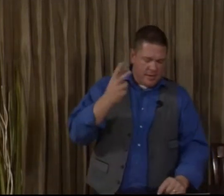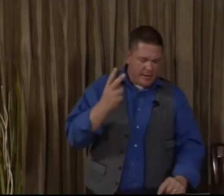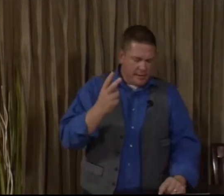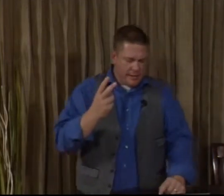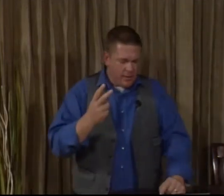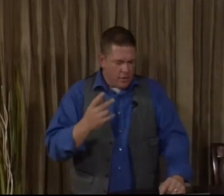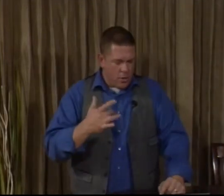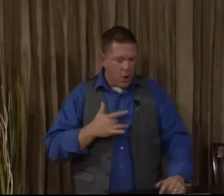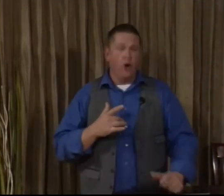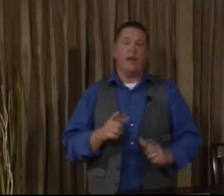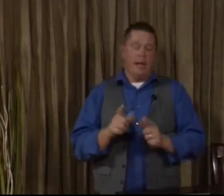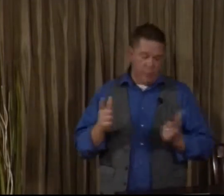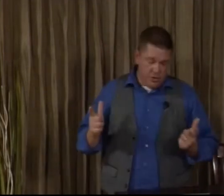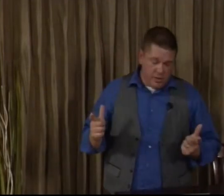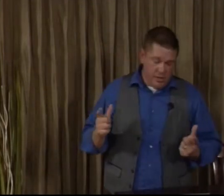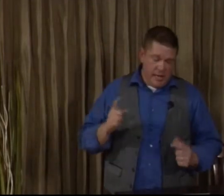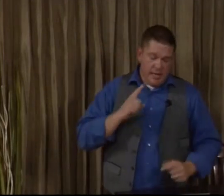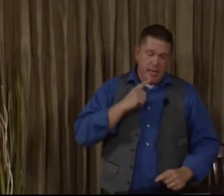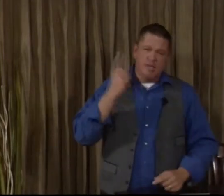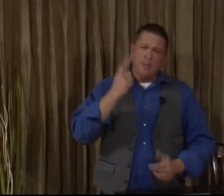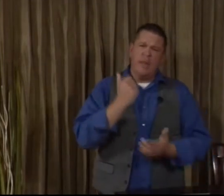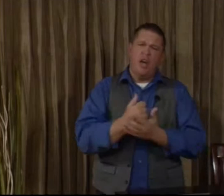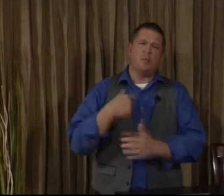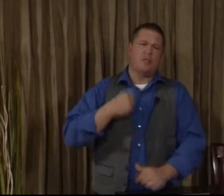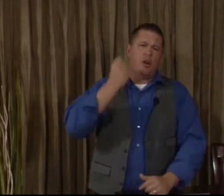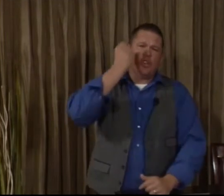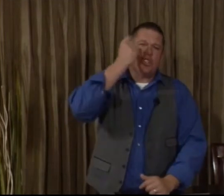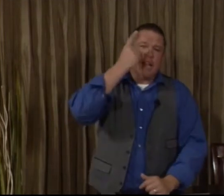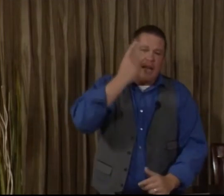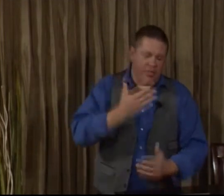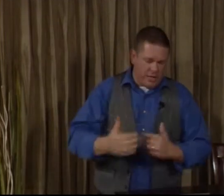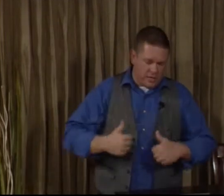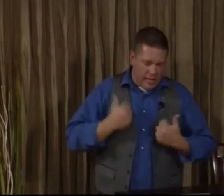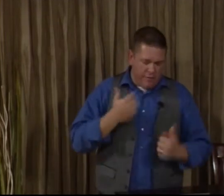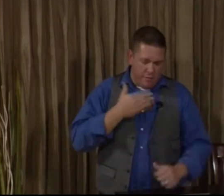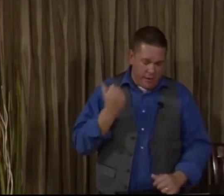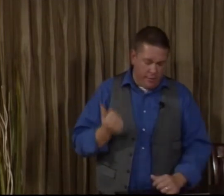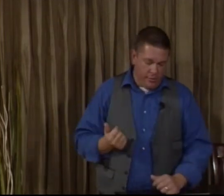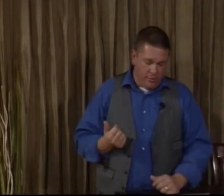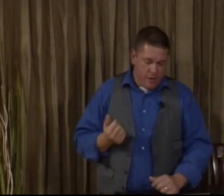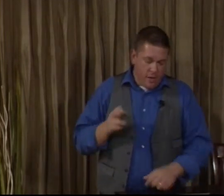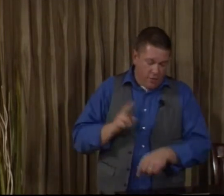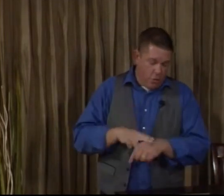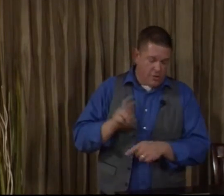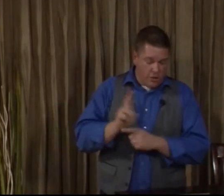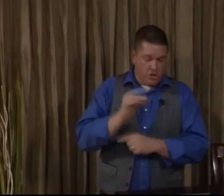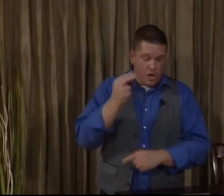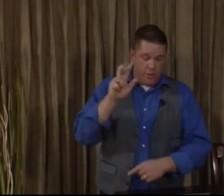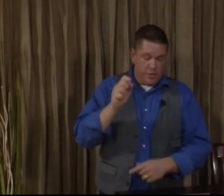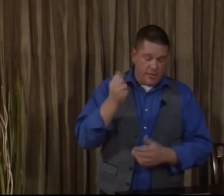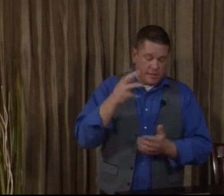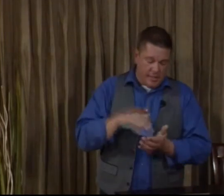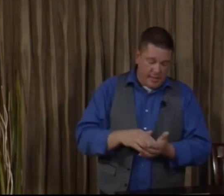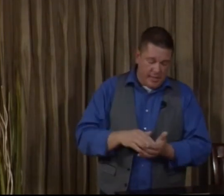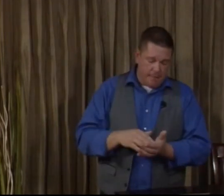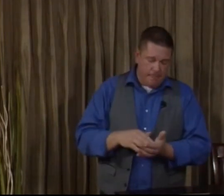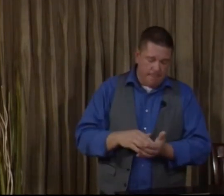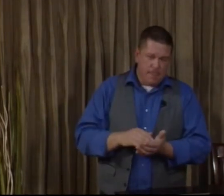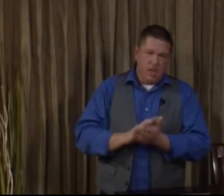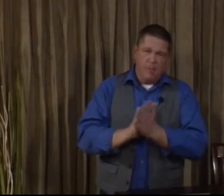Secondly, heart language is something that helps us understand things in life better. Of course, I use John 3, 16 again. You